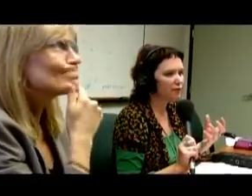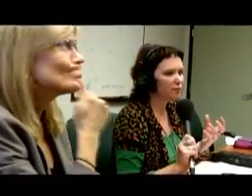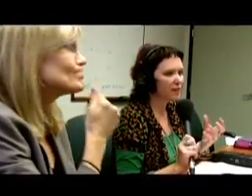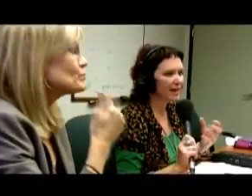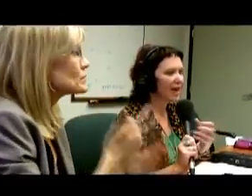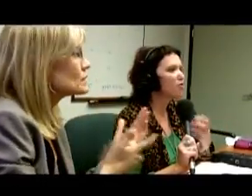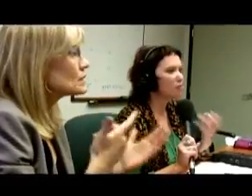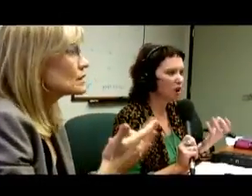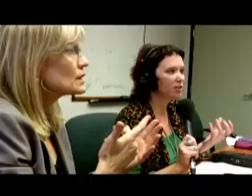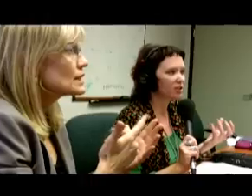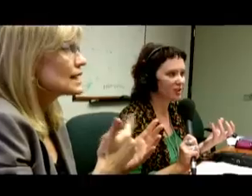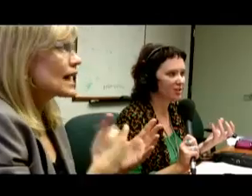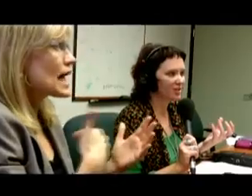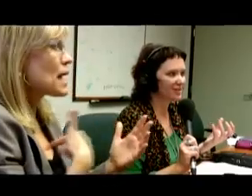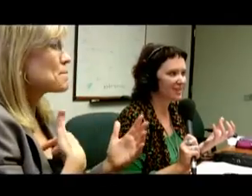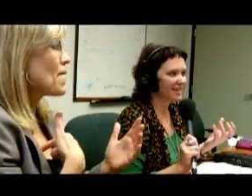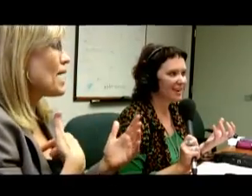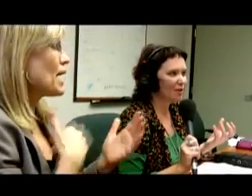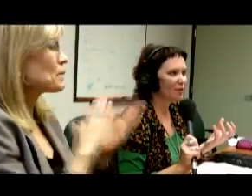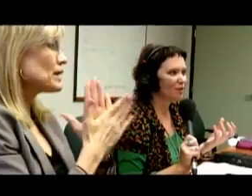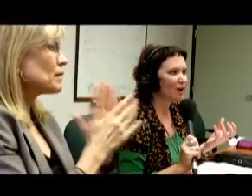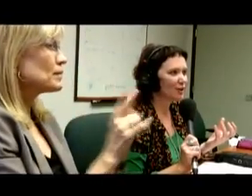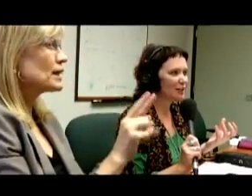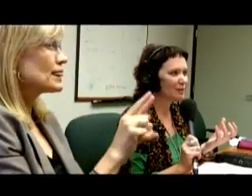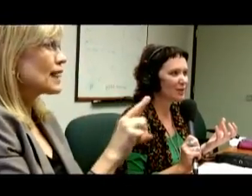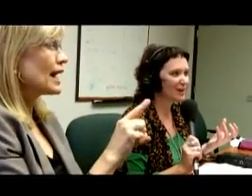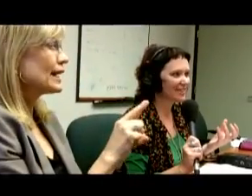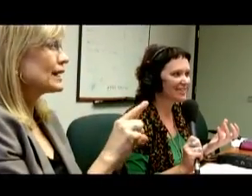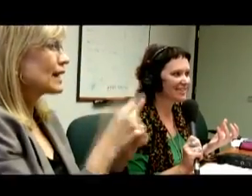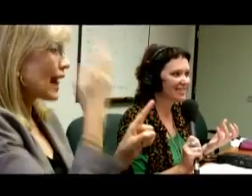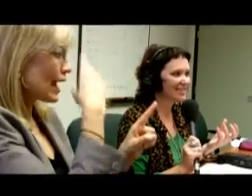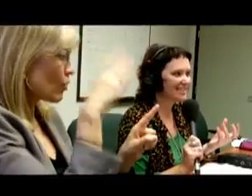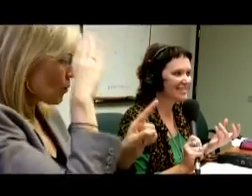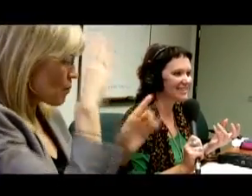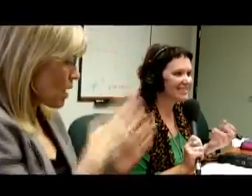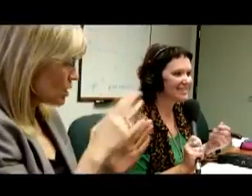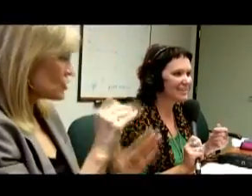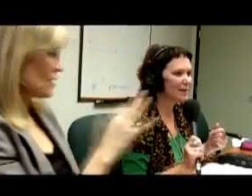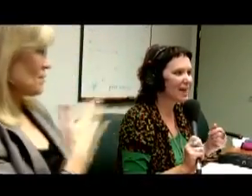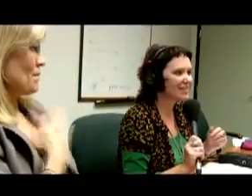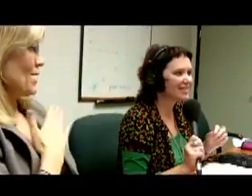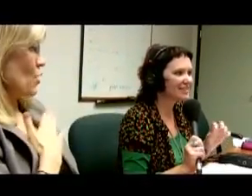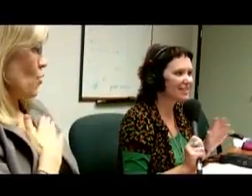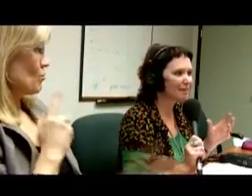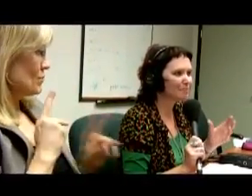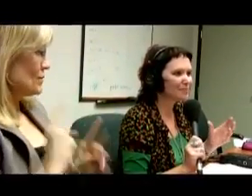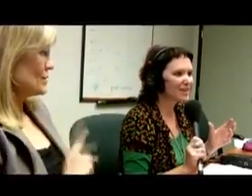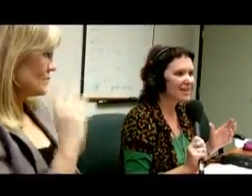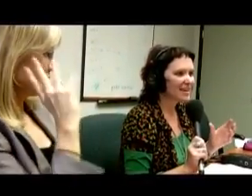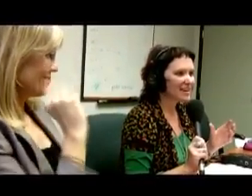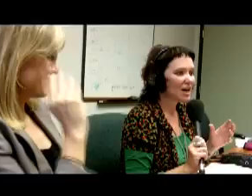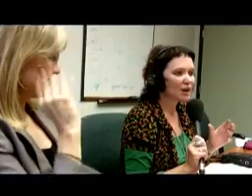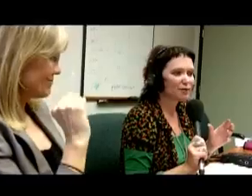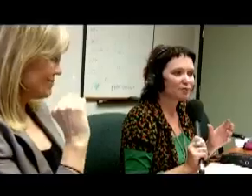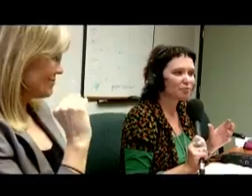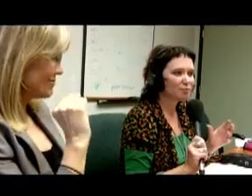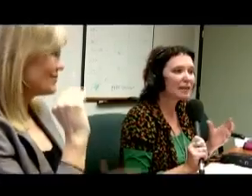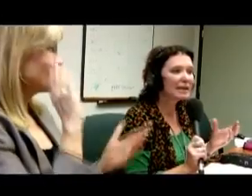being anthropologists of their own experience, that somehow this is kind of politically